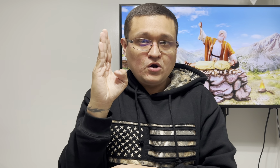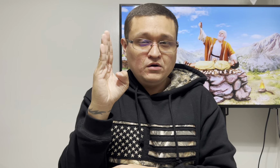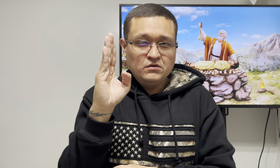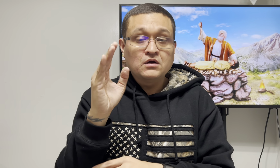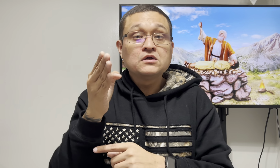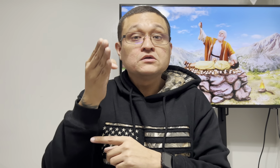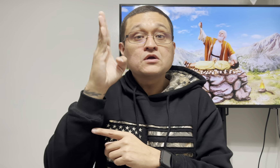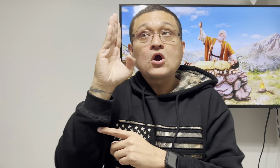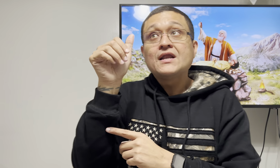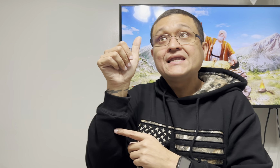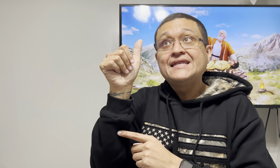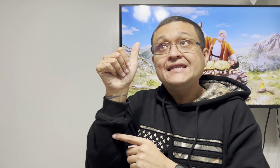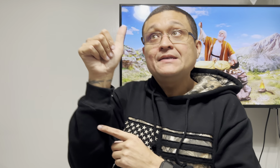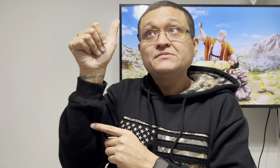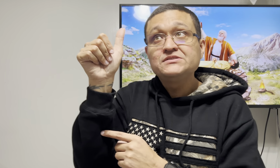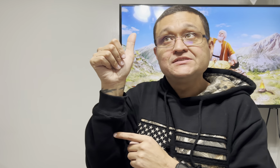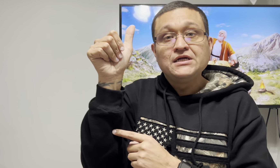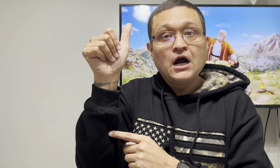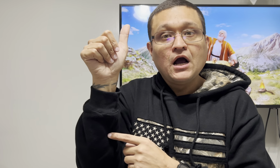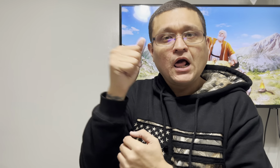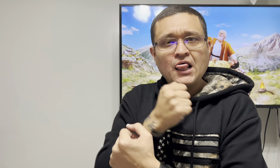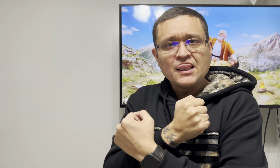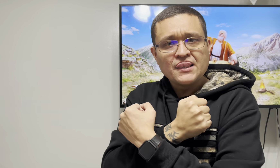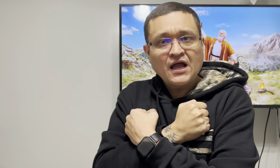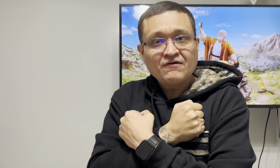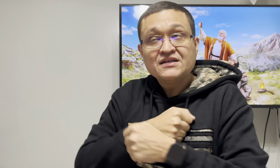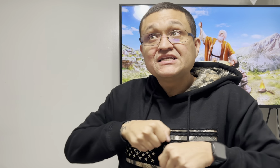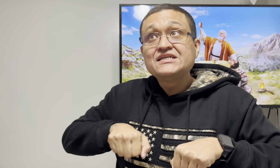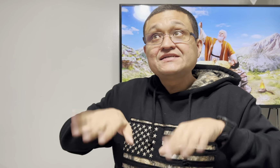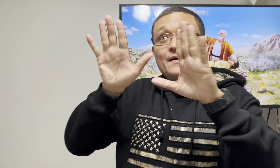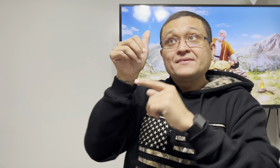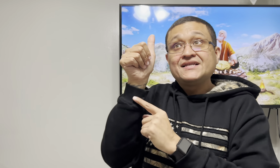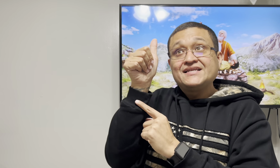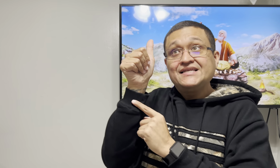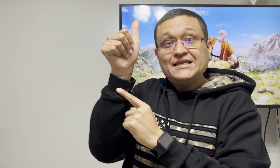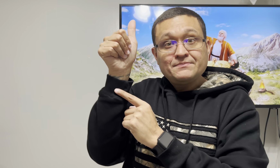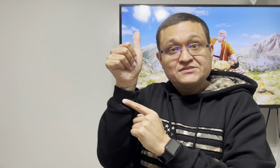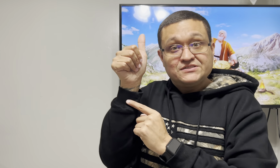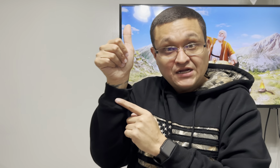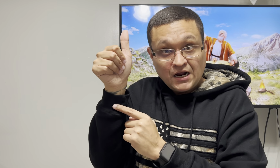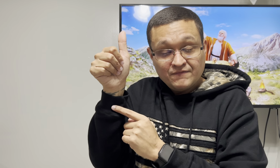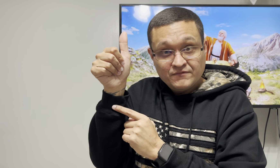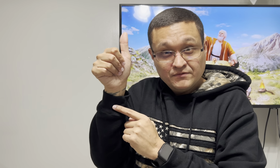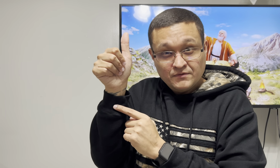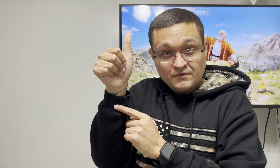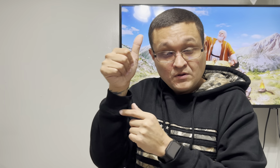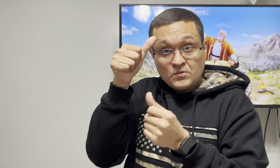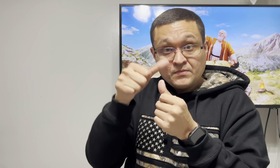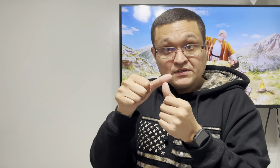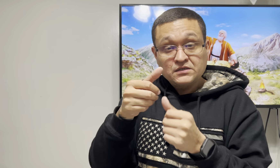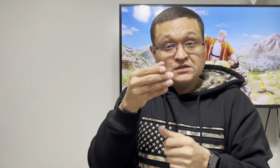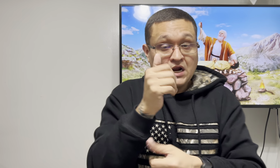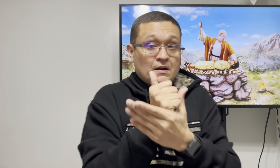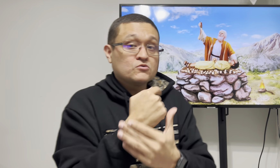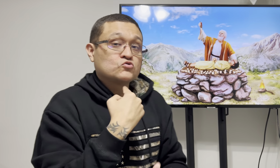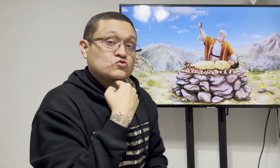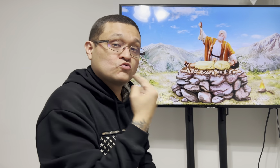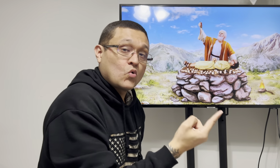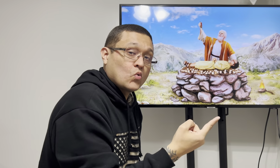it's an abomination to god if if people sacrifice their children because he laid down himself for